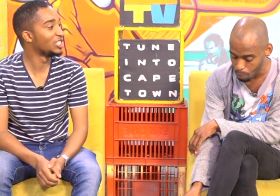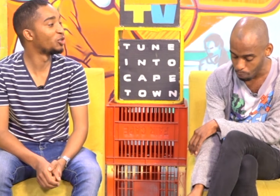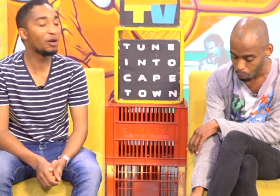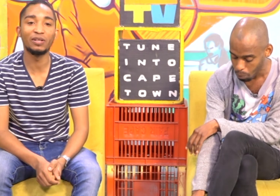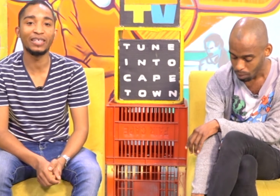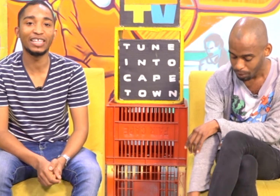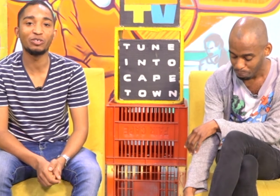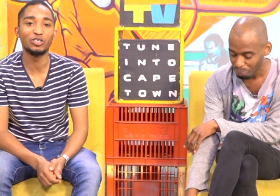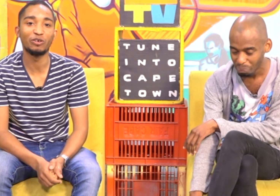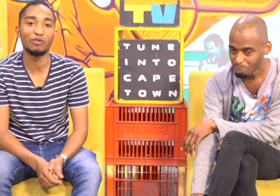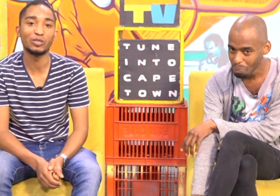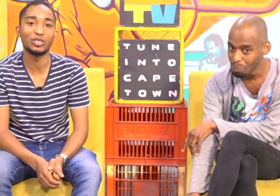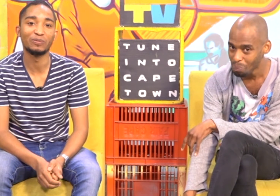Enjoyable thing That you enjoy From your job